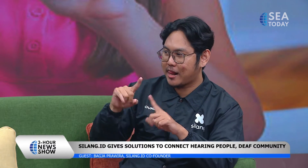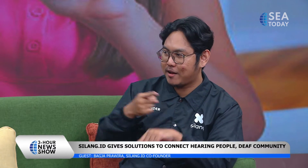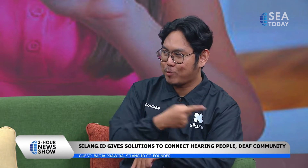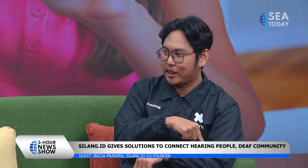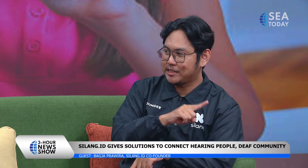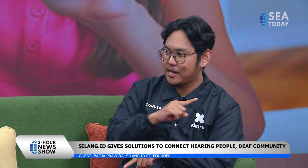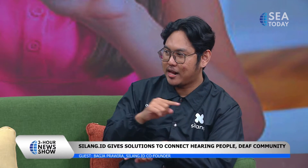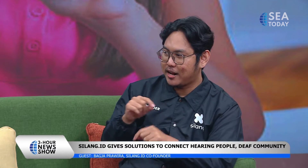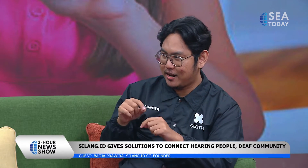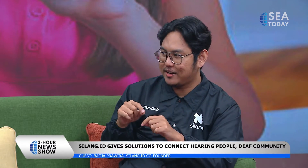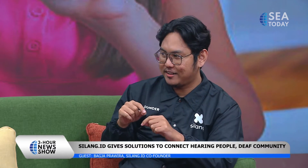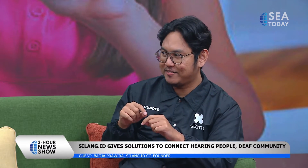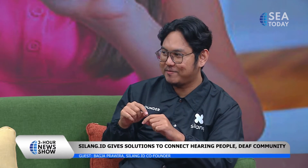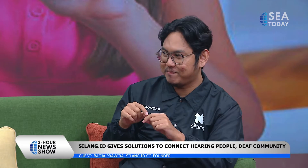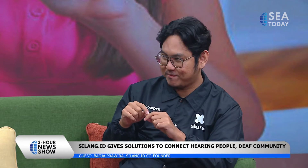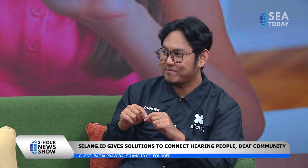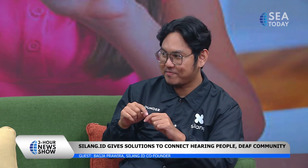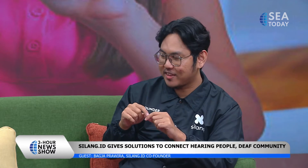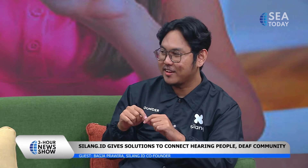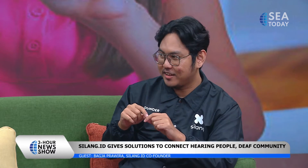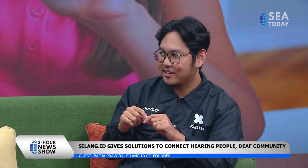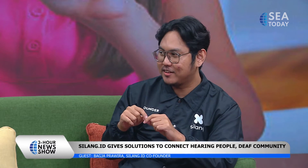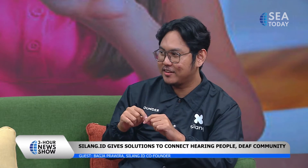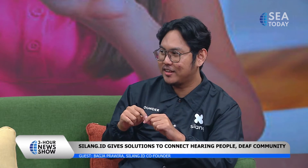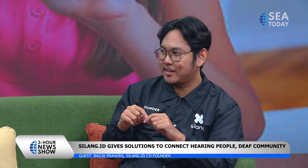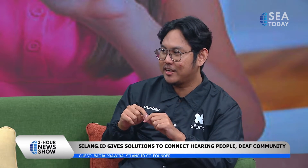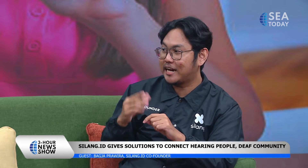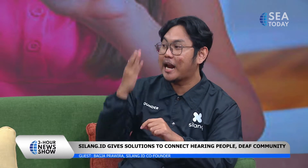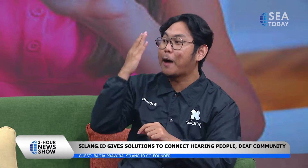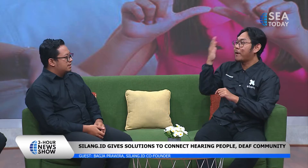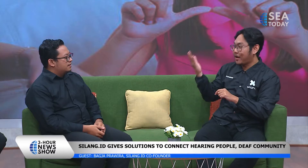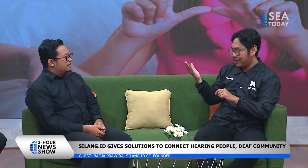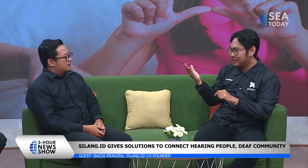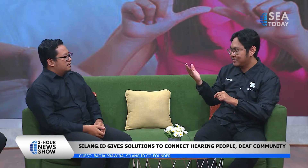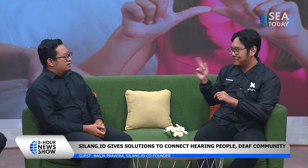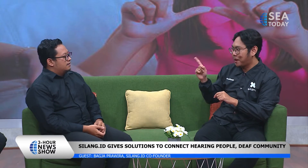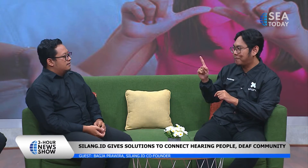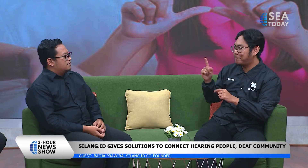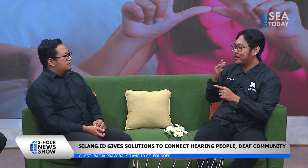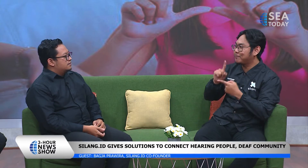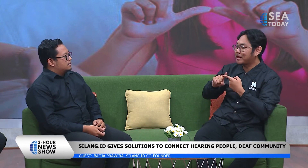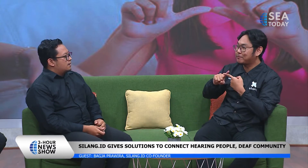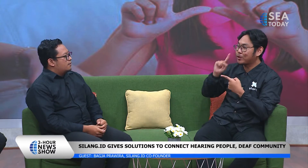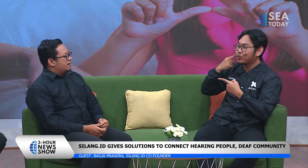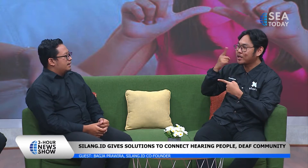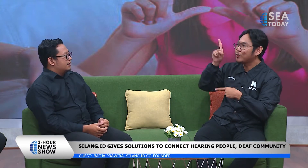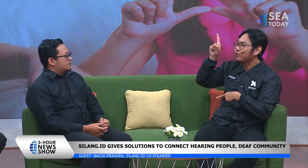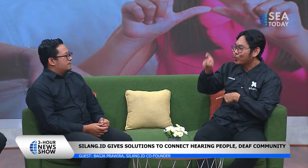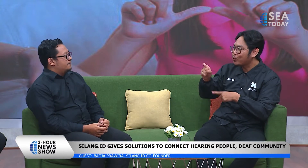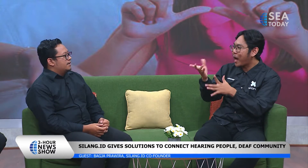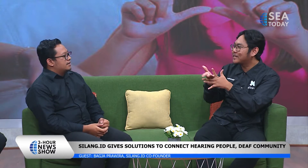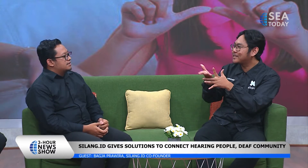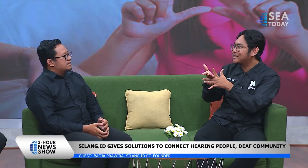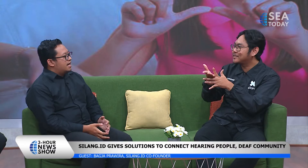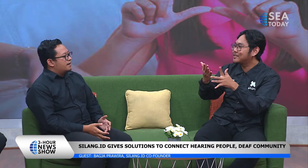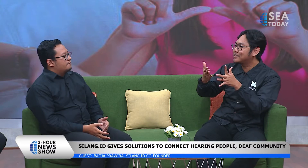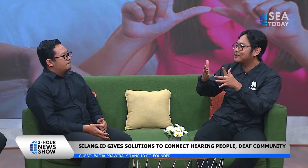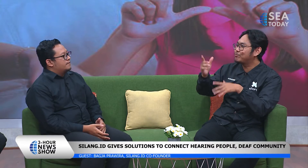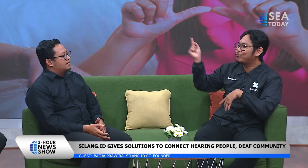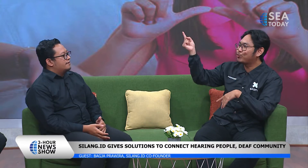with with with potential companies and potential institution uh quickly because yeah deaf